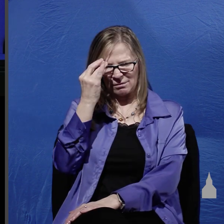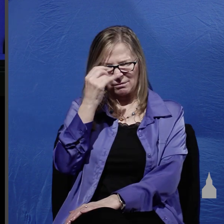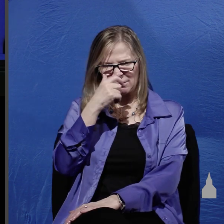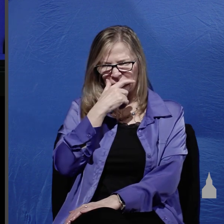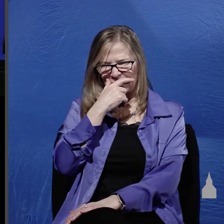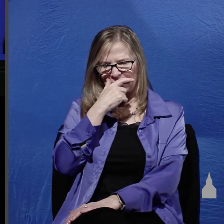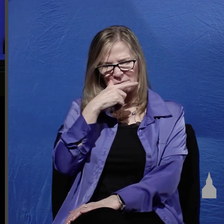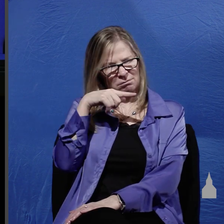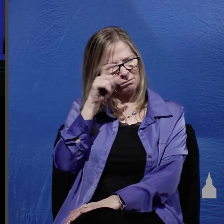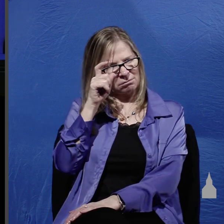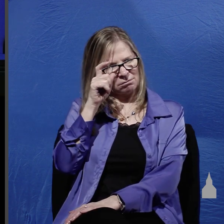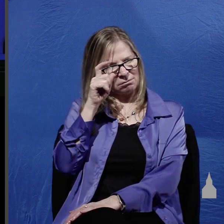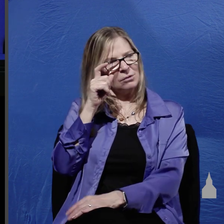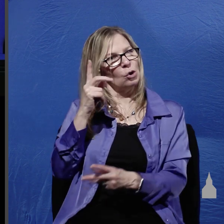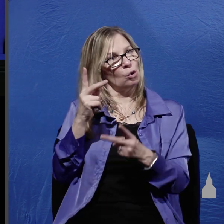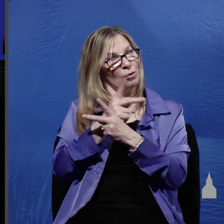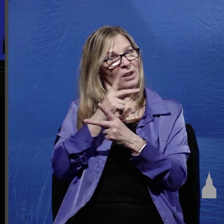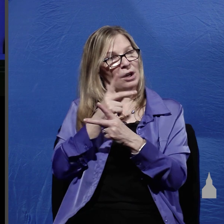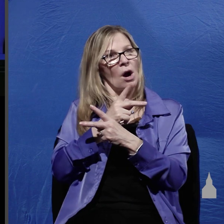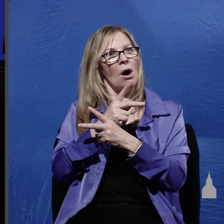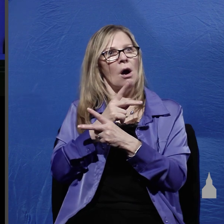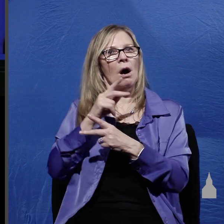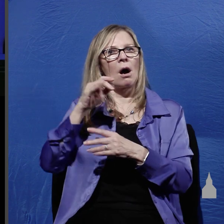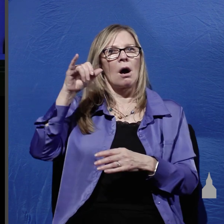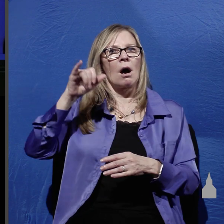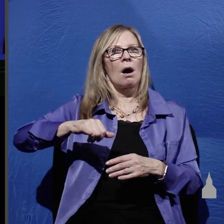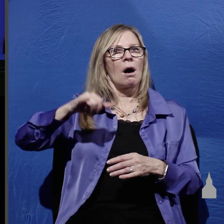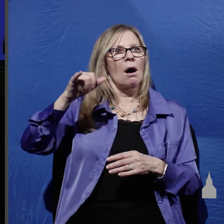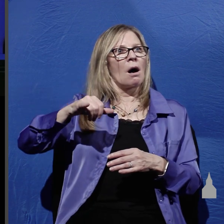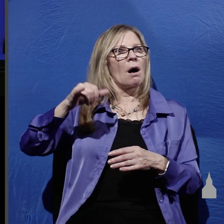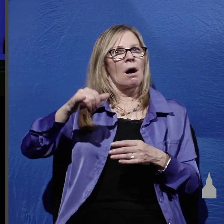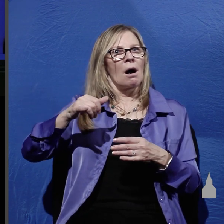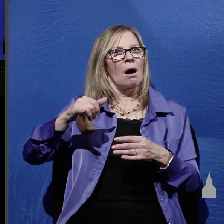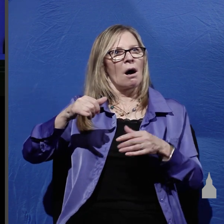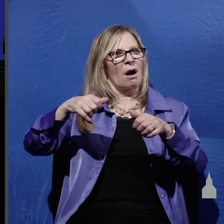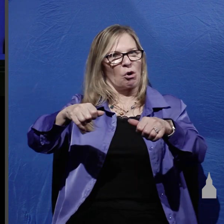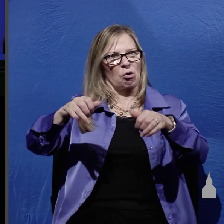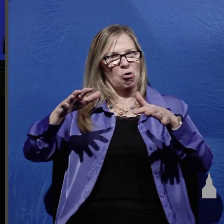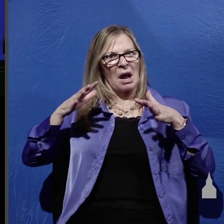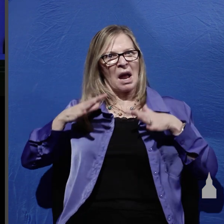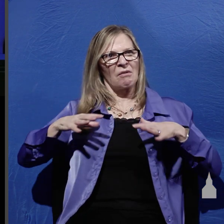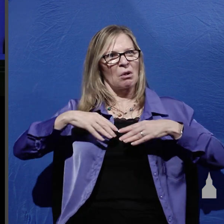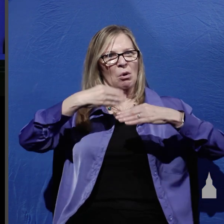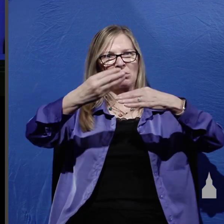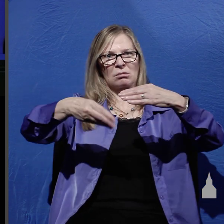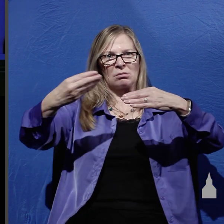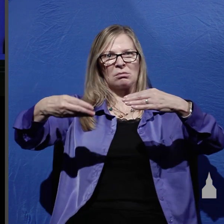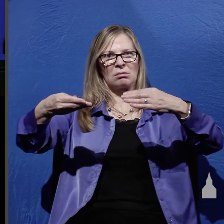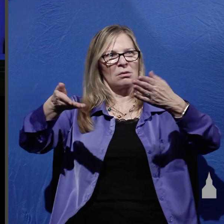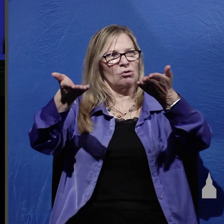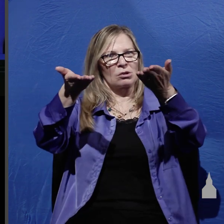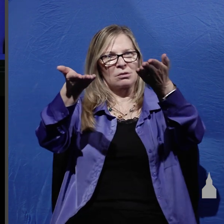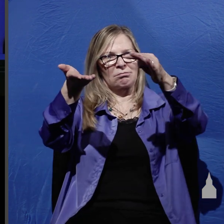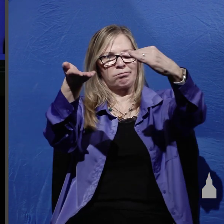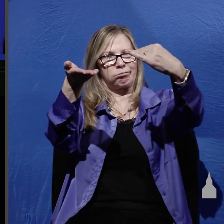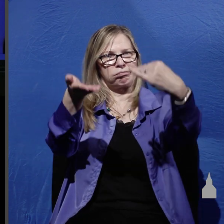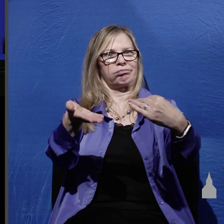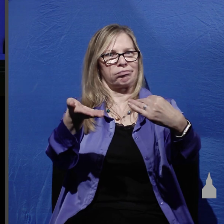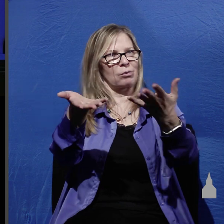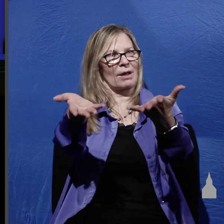through in order to figure out the significance of the grave clothes just lying there undisturbed now to help us understand what's